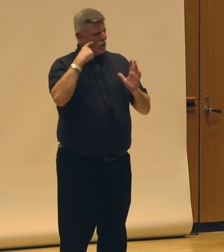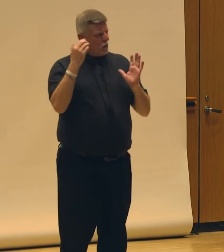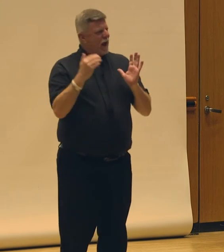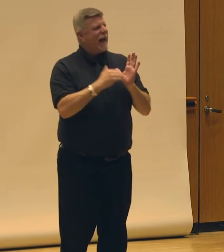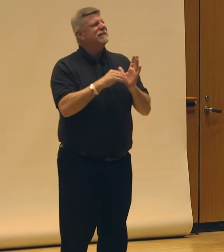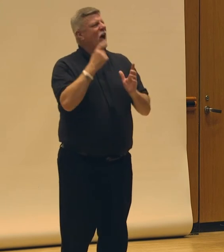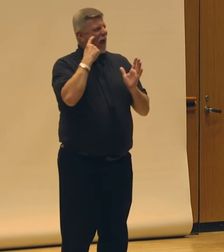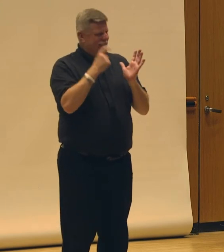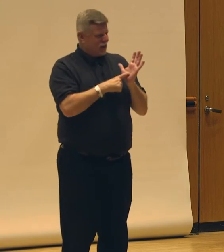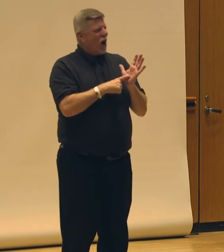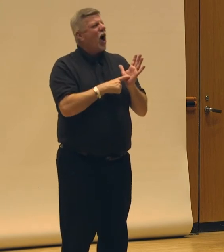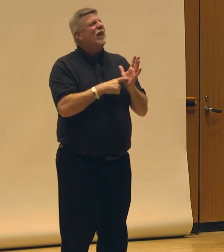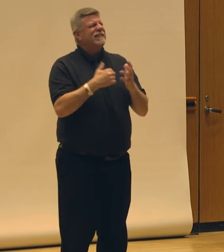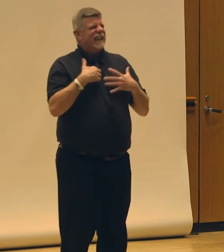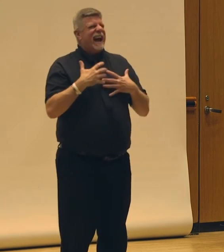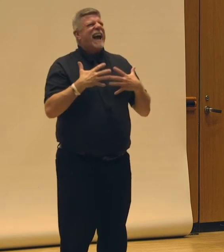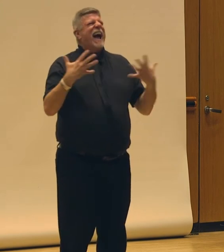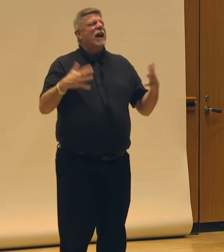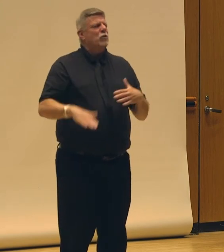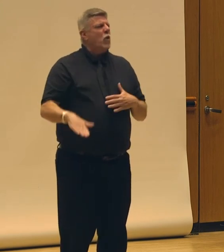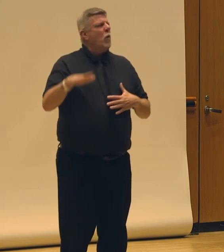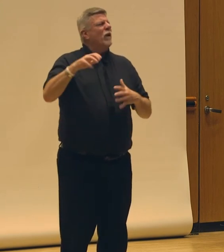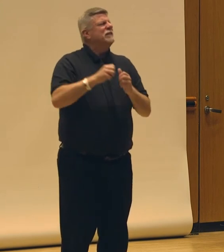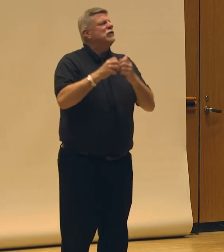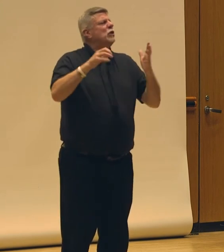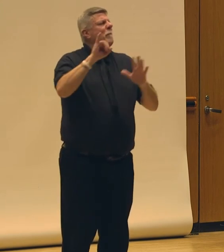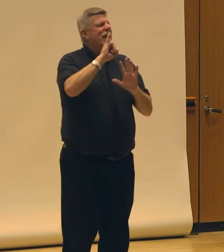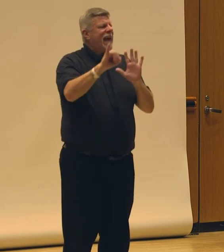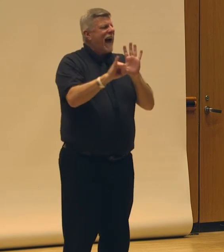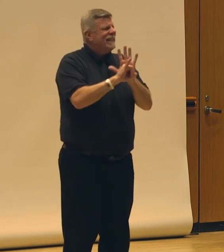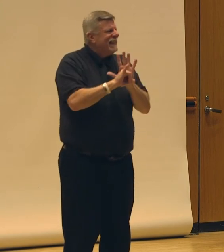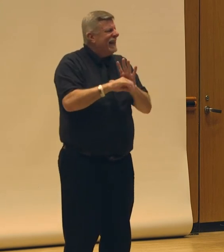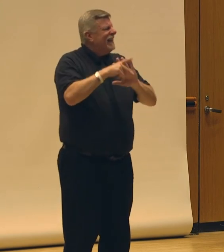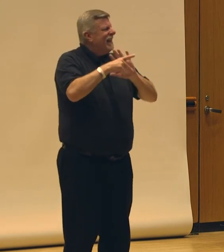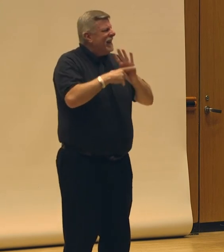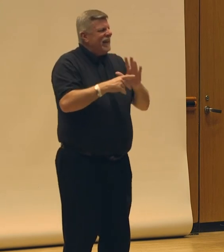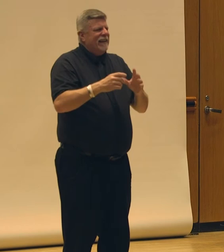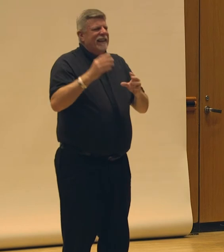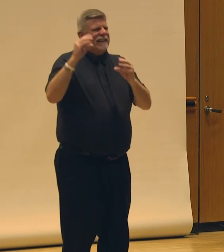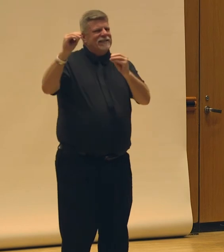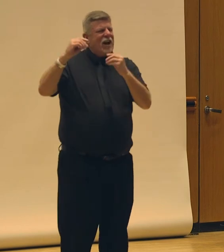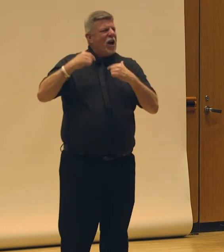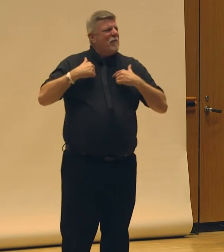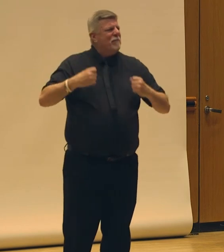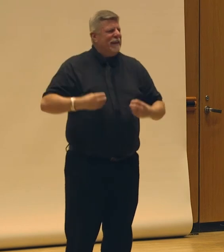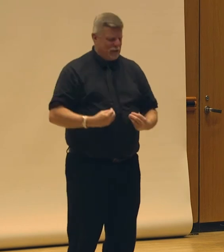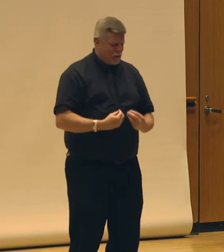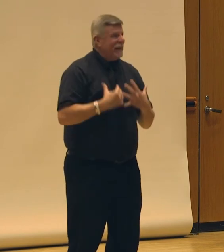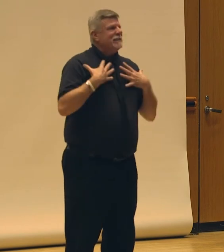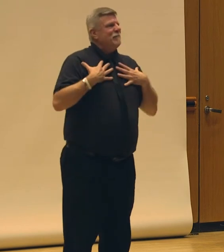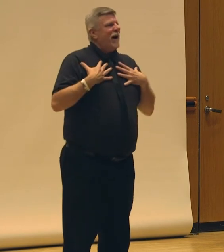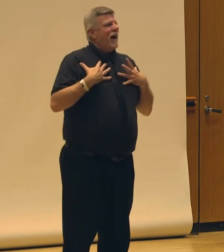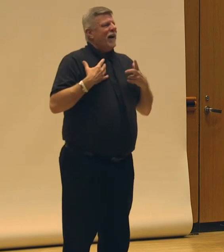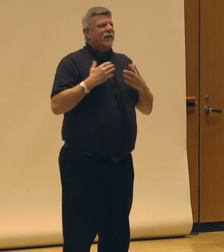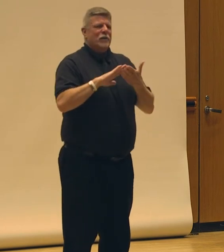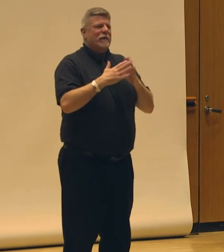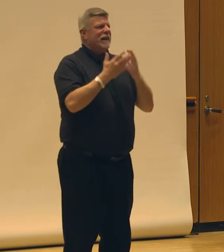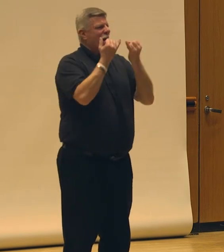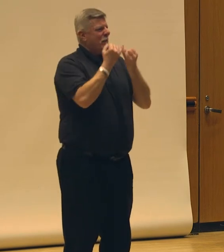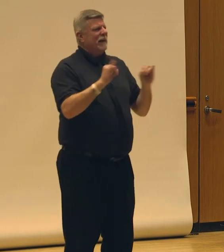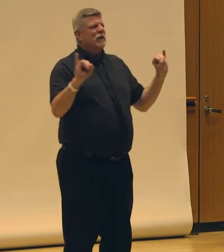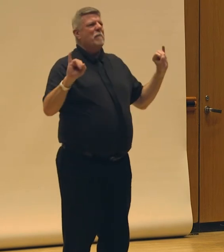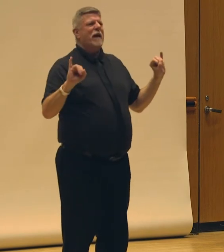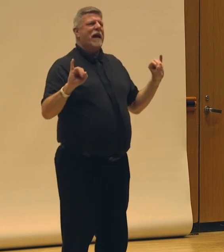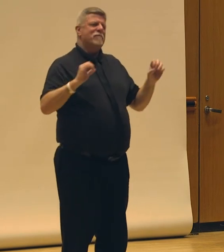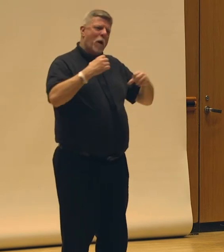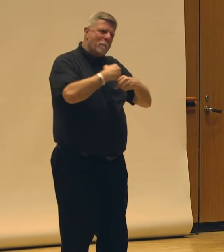identity politics that taught me to aspire, to be independent, to carve my own way, to forge my